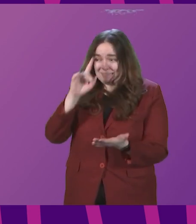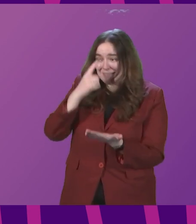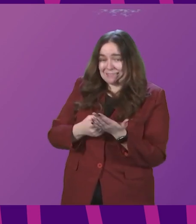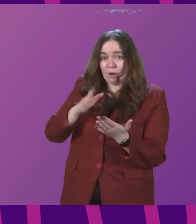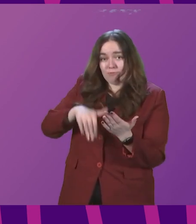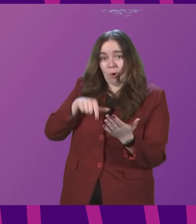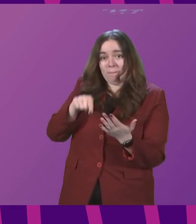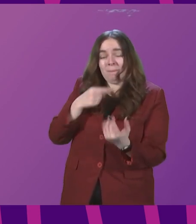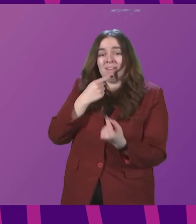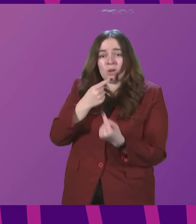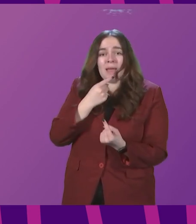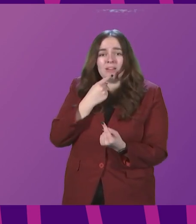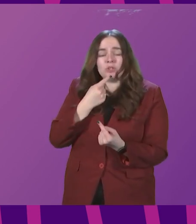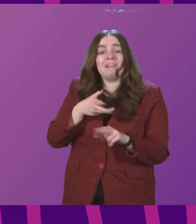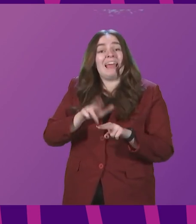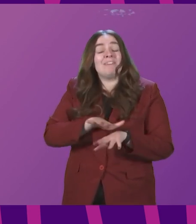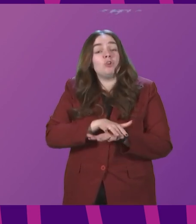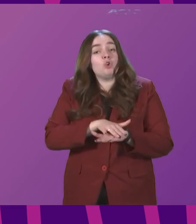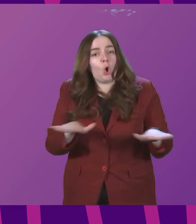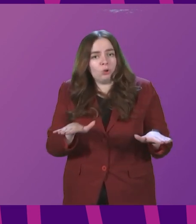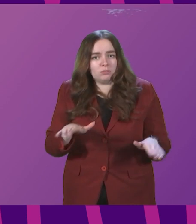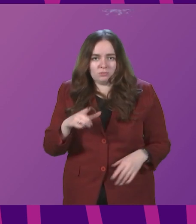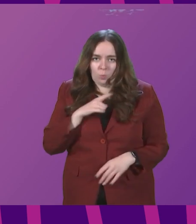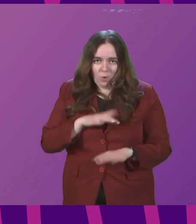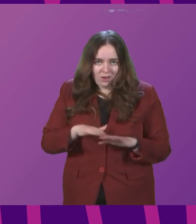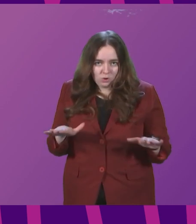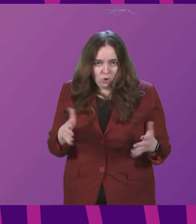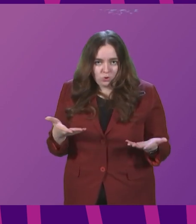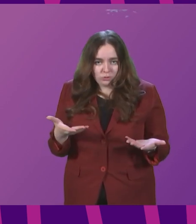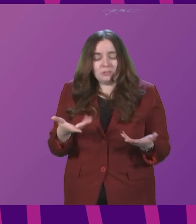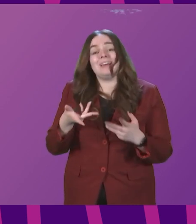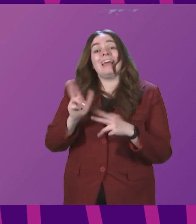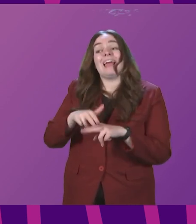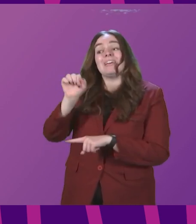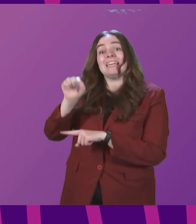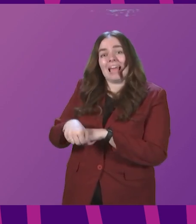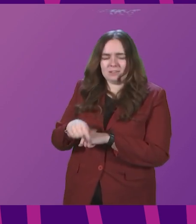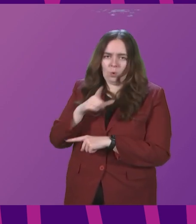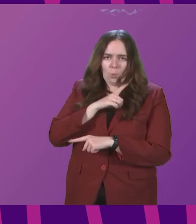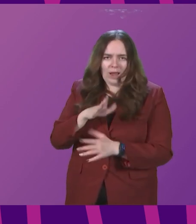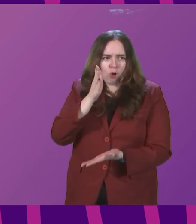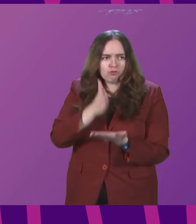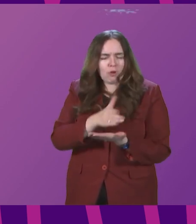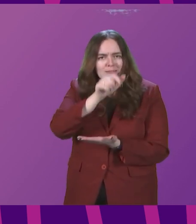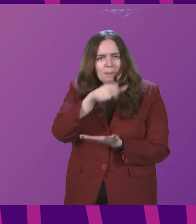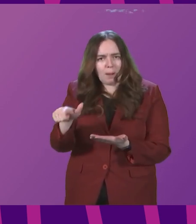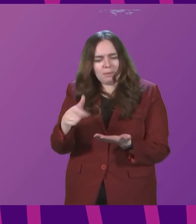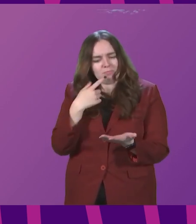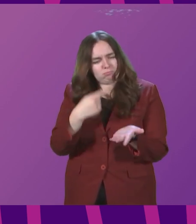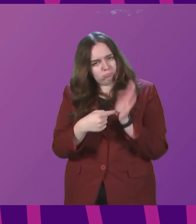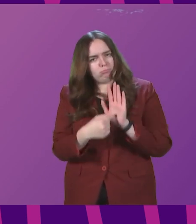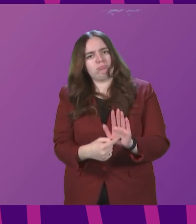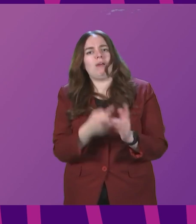on this information. If not, why not? And if yes, then why not trust the public and share that information?